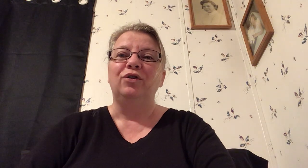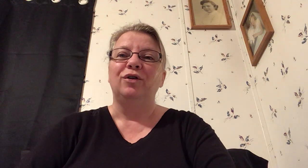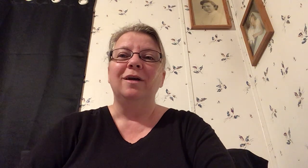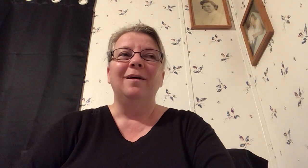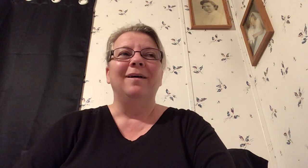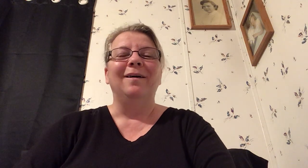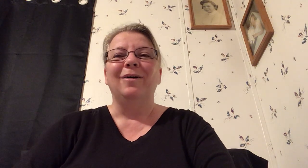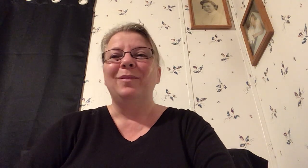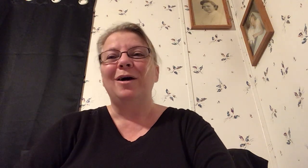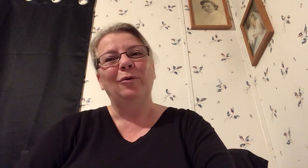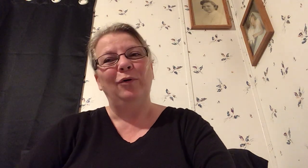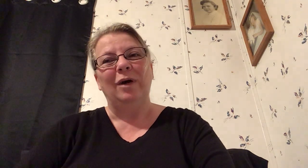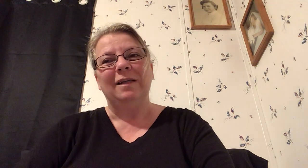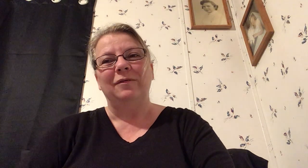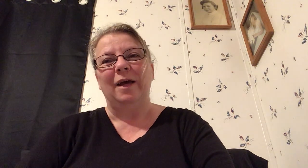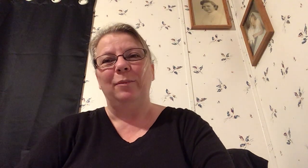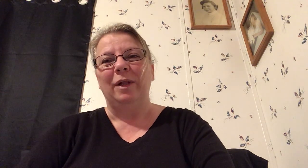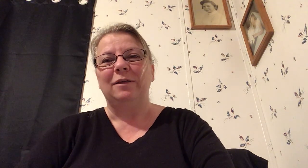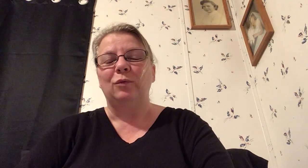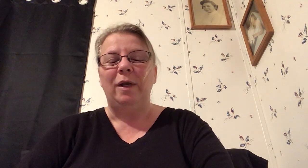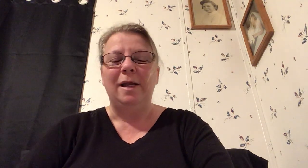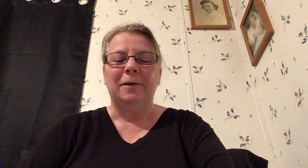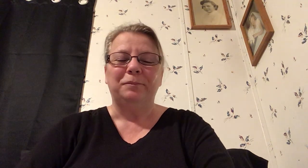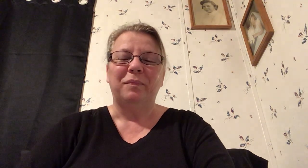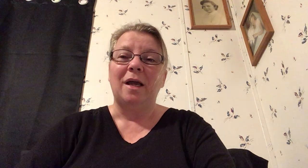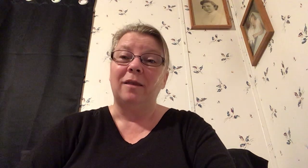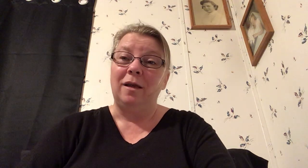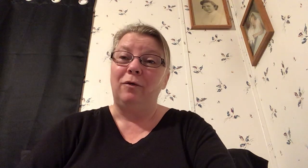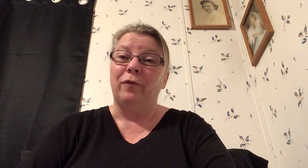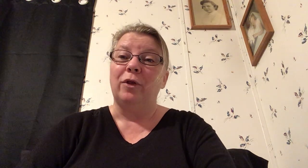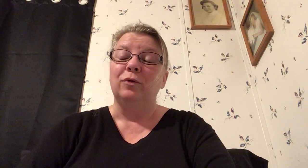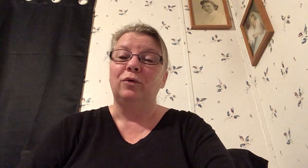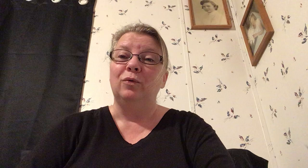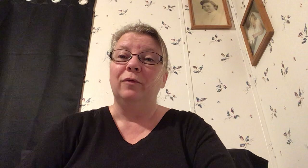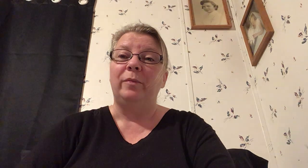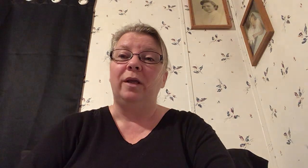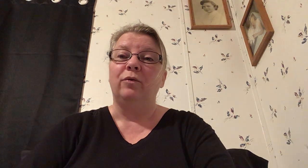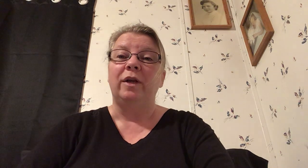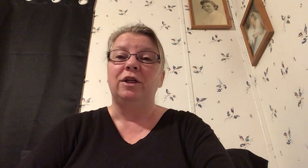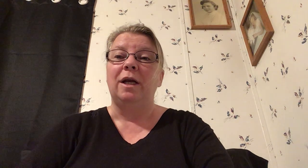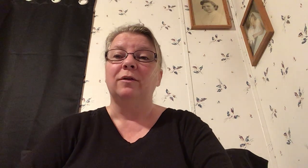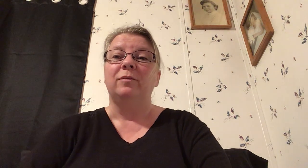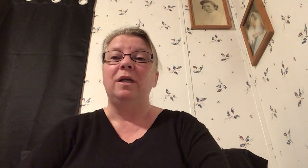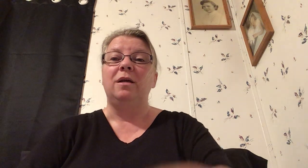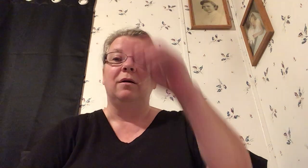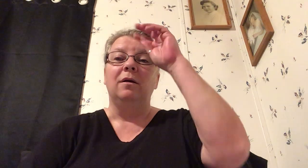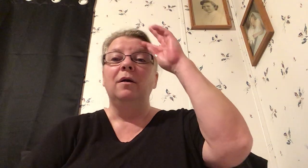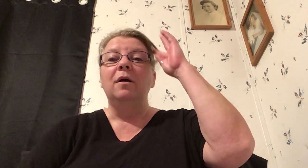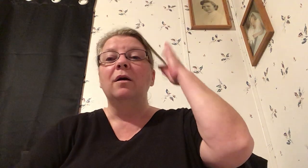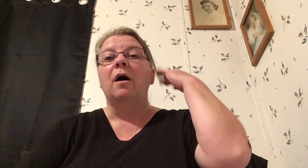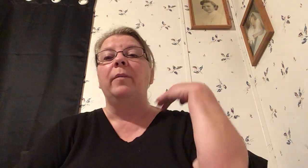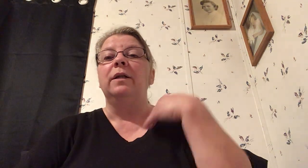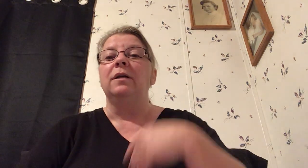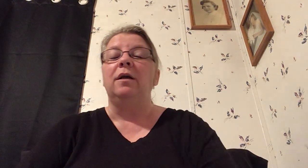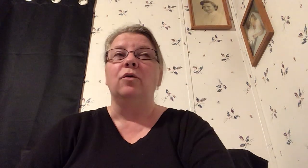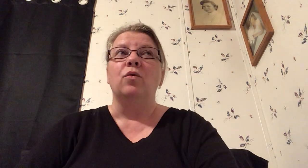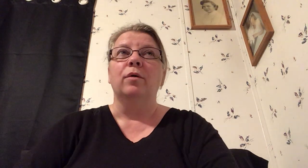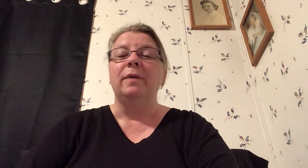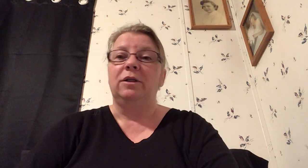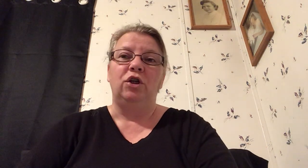um i hope you guys have had a blessed week i thank you for those who have been reaching out to me and commenting or messaging